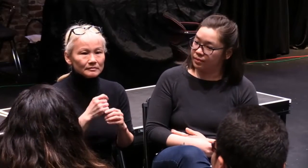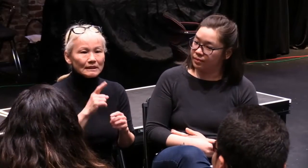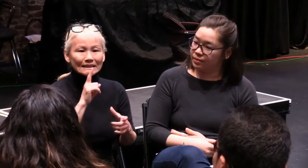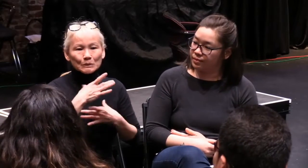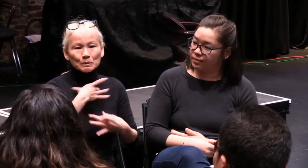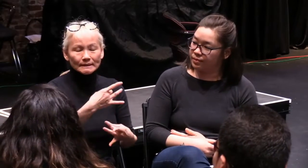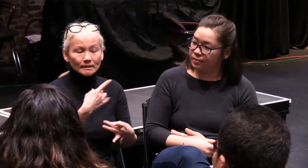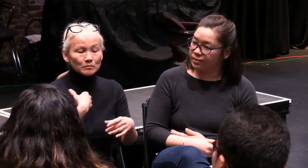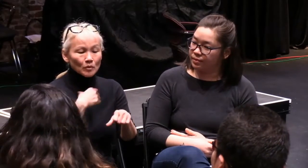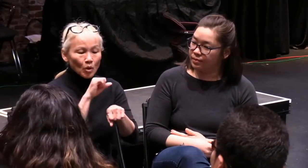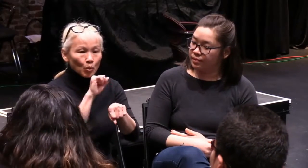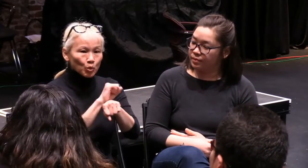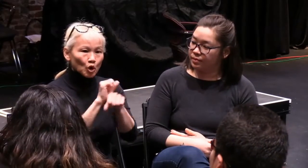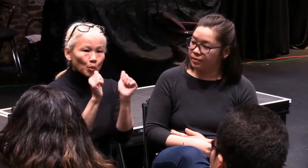Monique speaking. It's interesting.